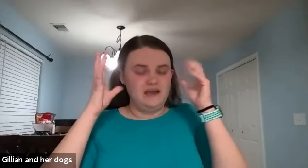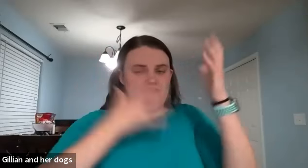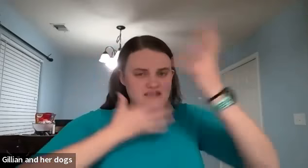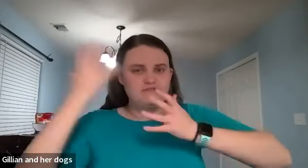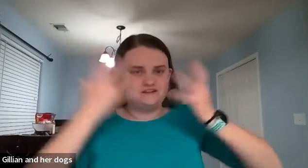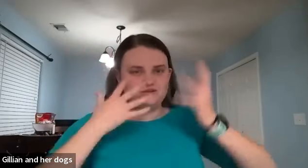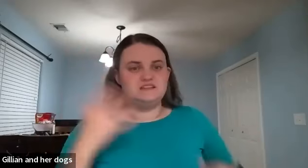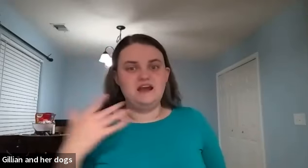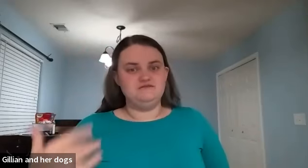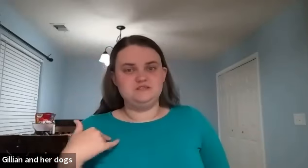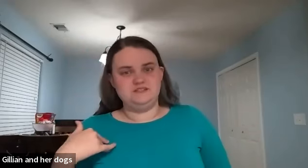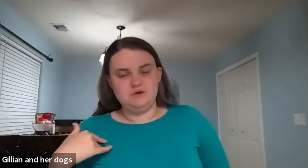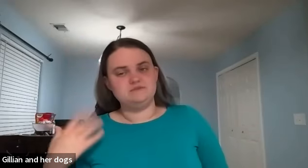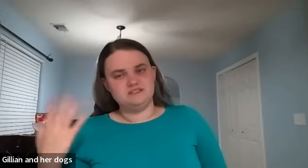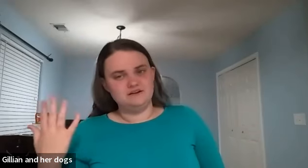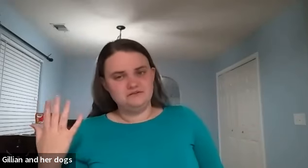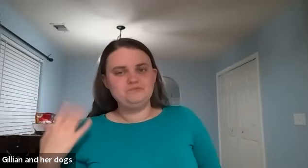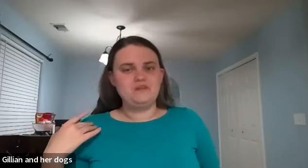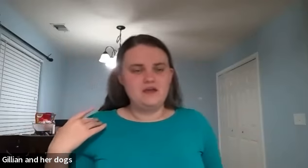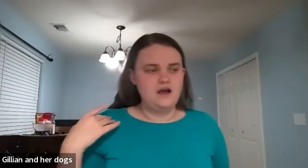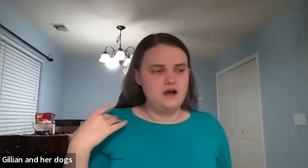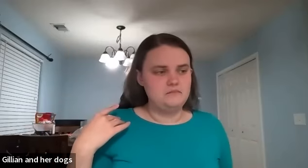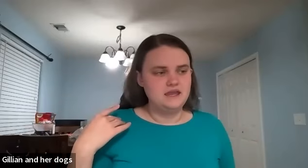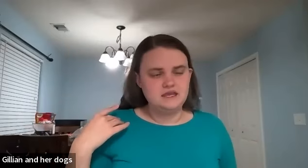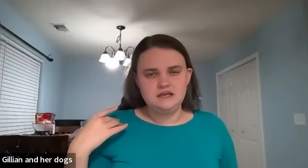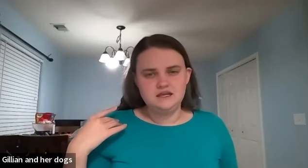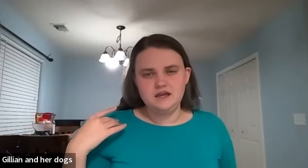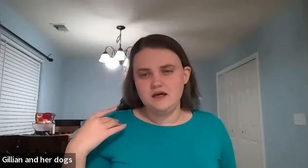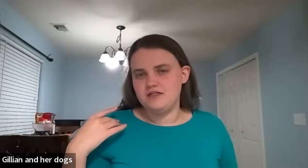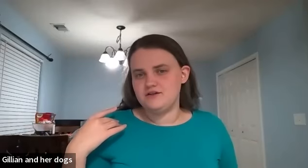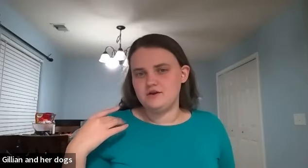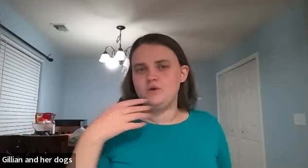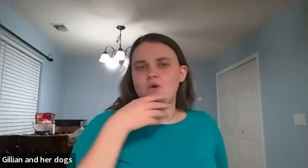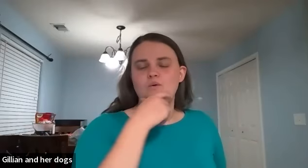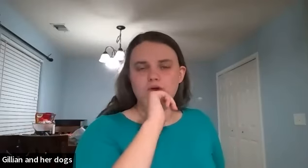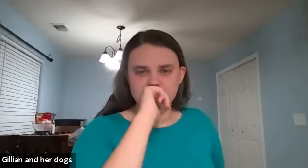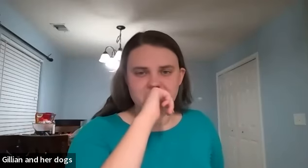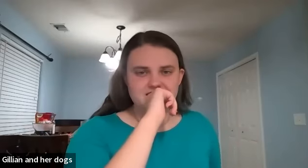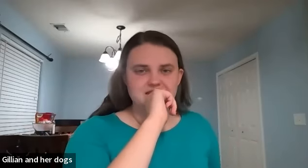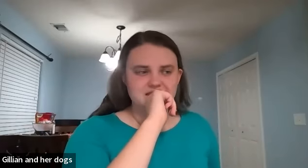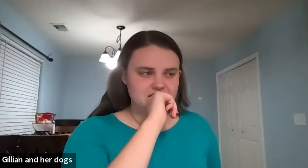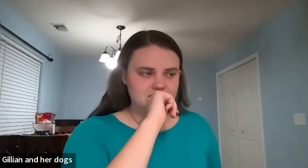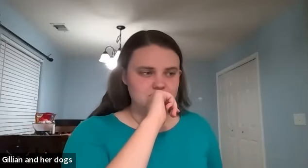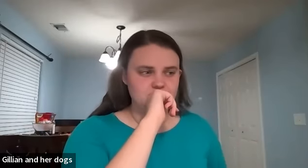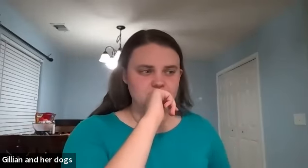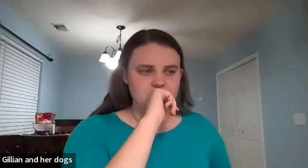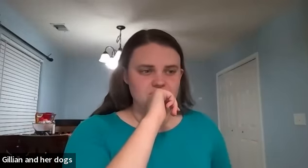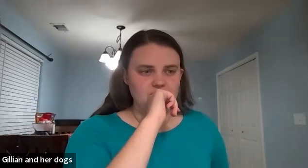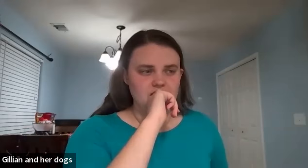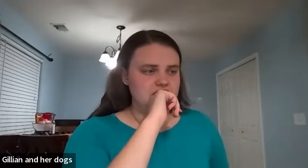i make a face almost like i've just been surprised myself um any other words you guys can think of like